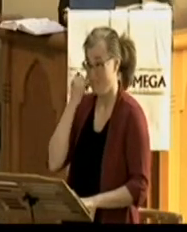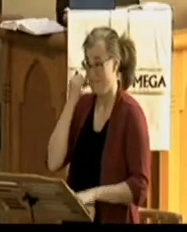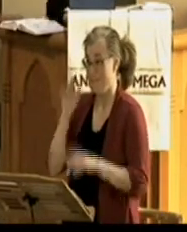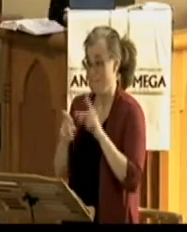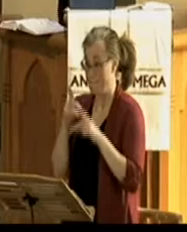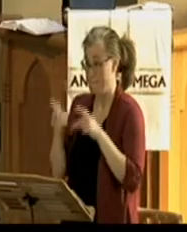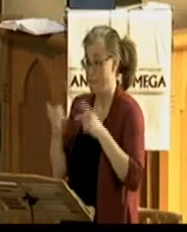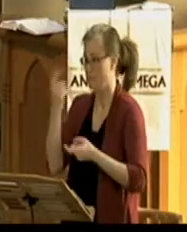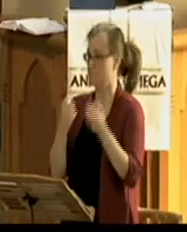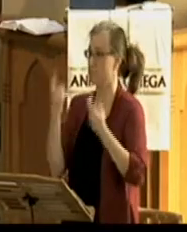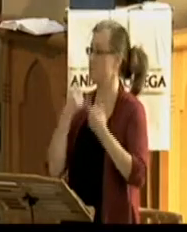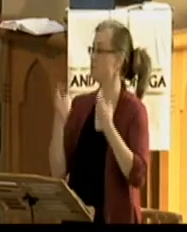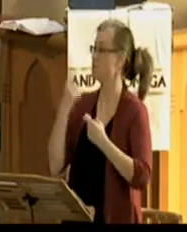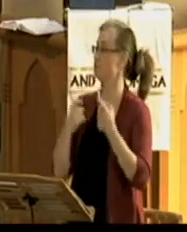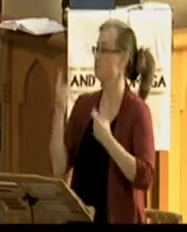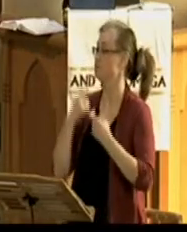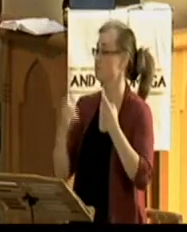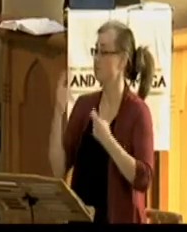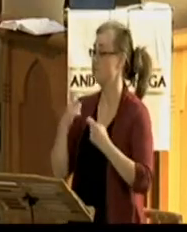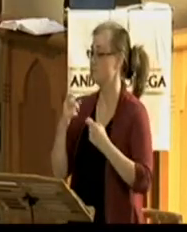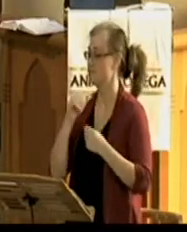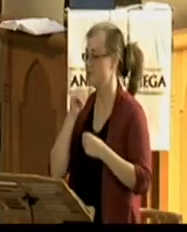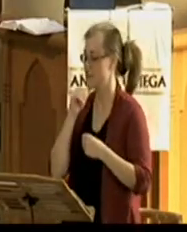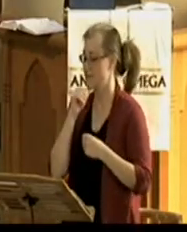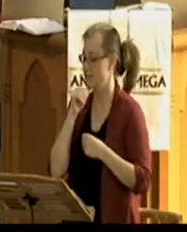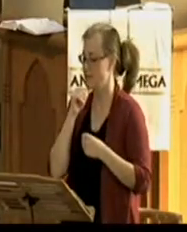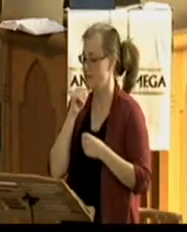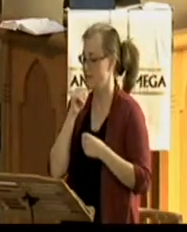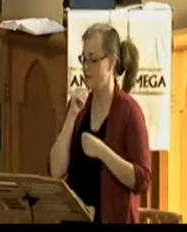But notice what Jesus says. He says, peace to you.